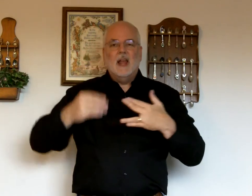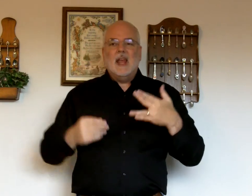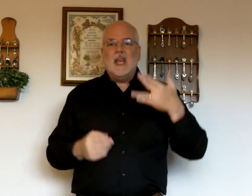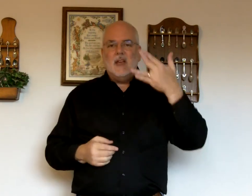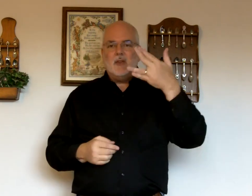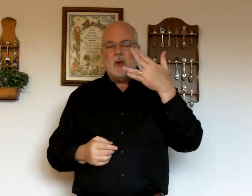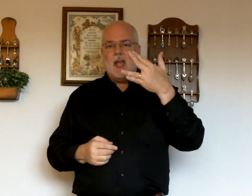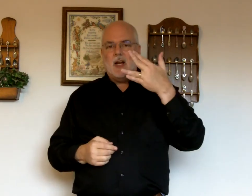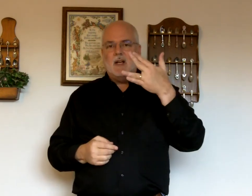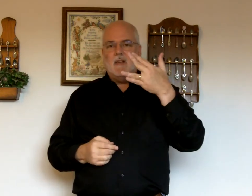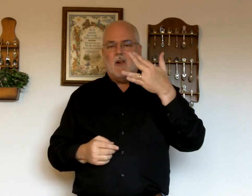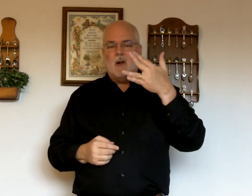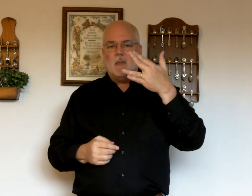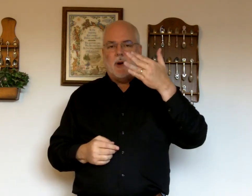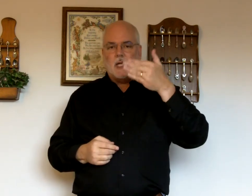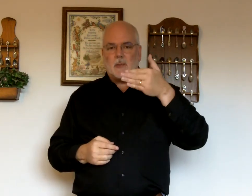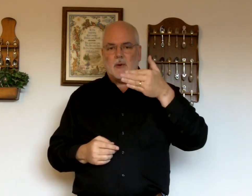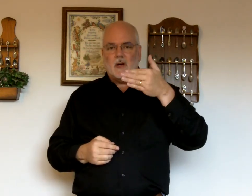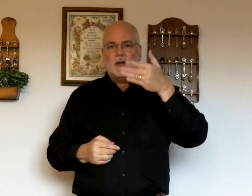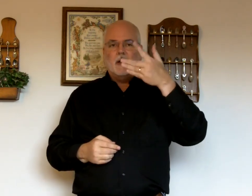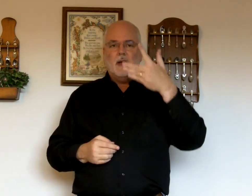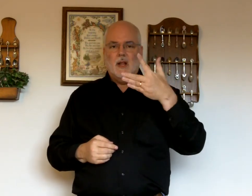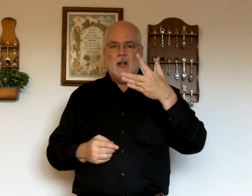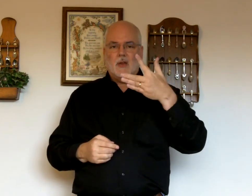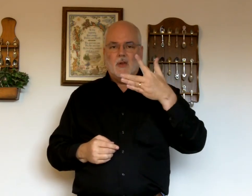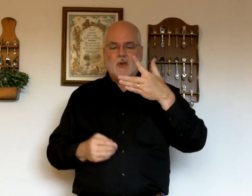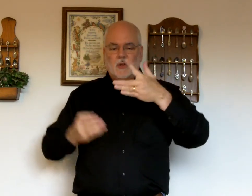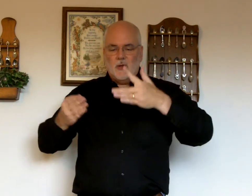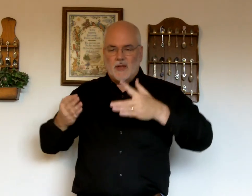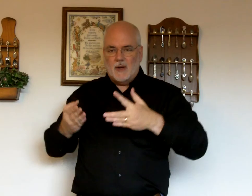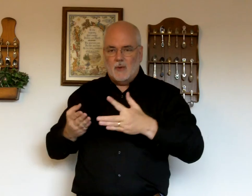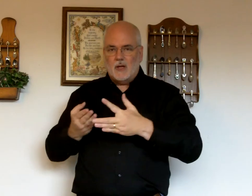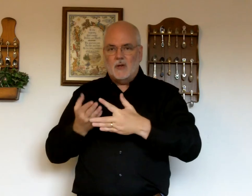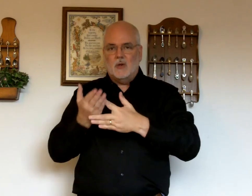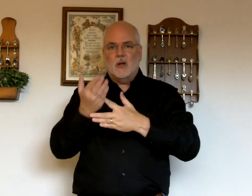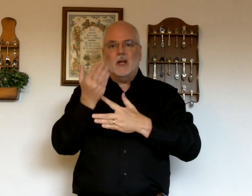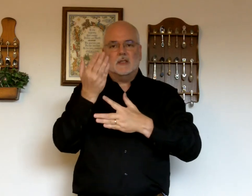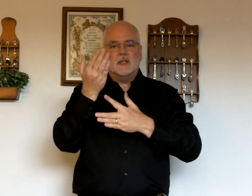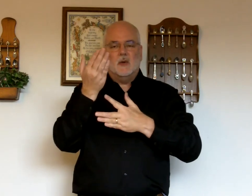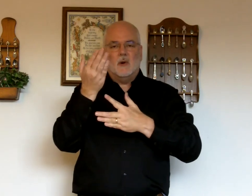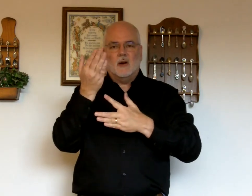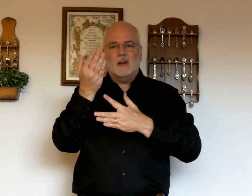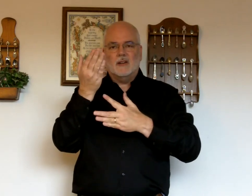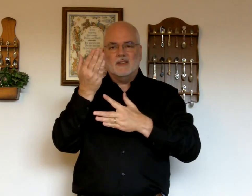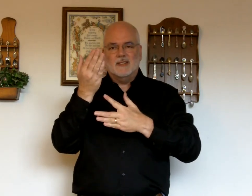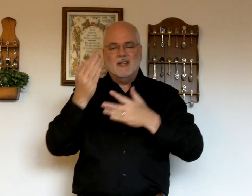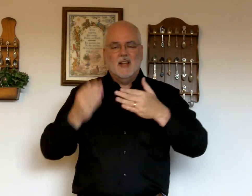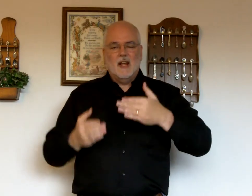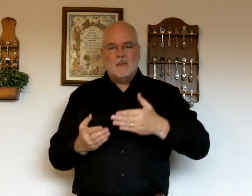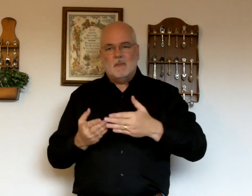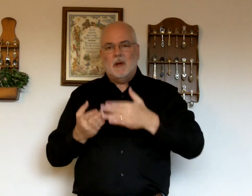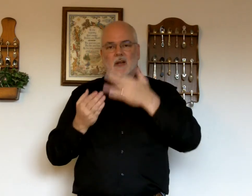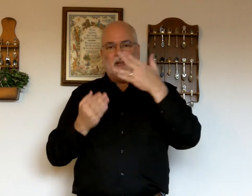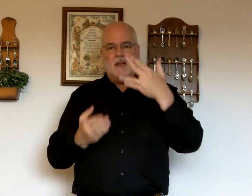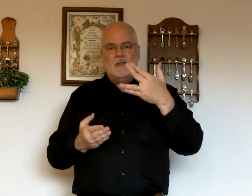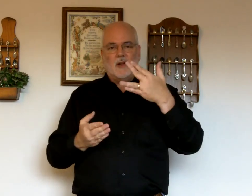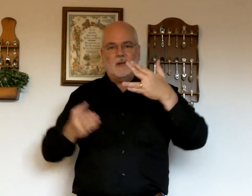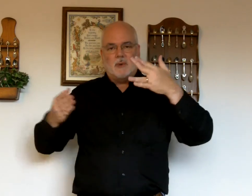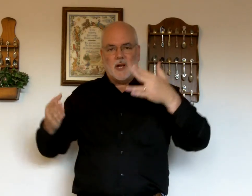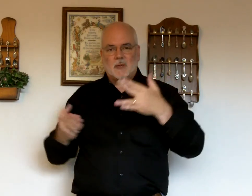If you can't live long and prosper. You can do it that way too. And it will still work. But live long and prosper